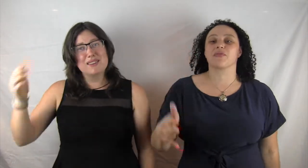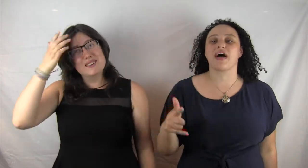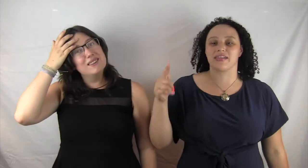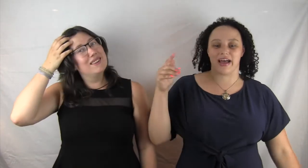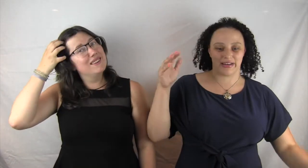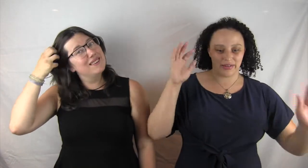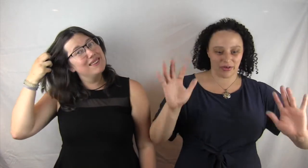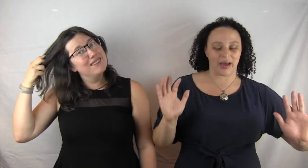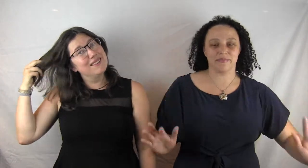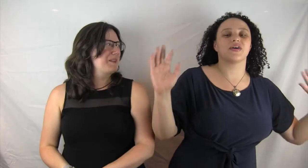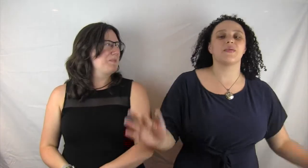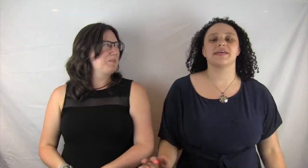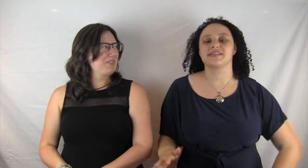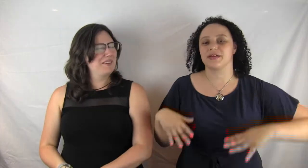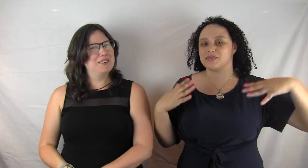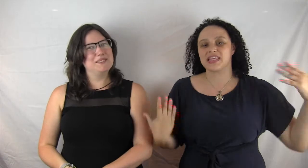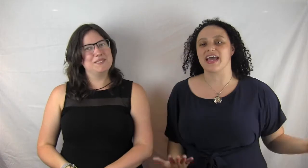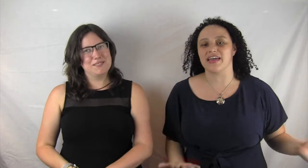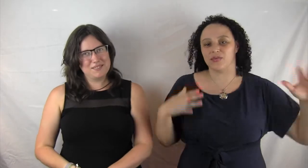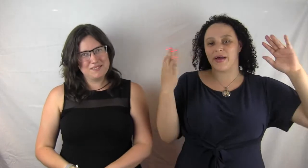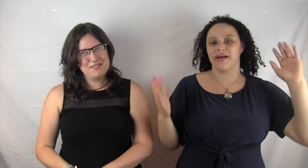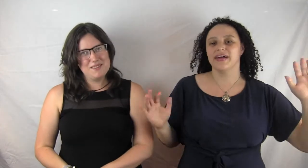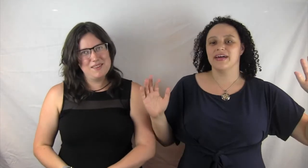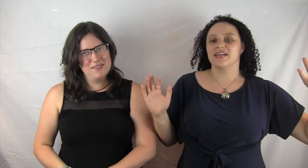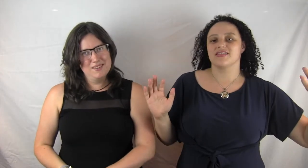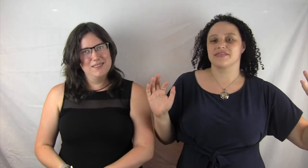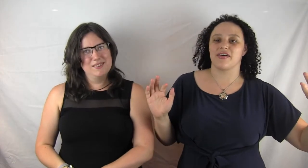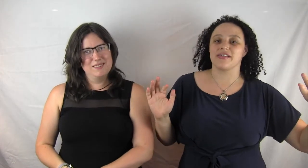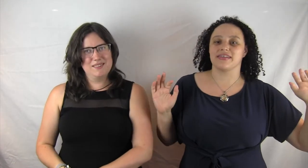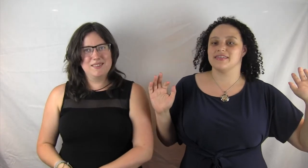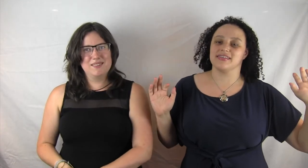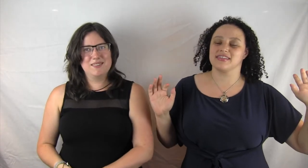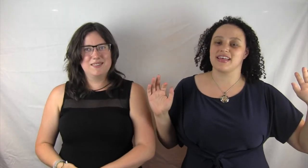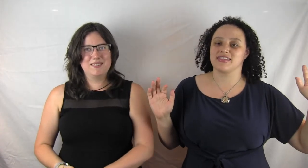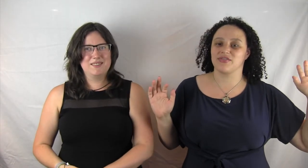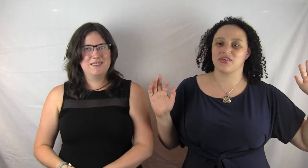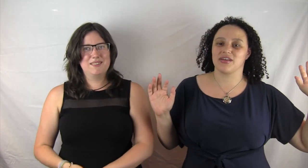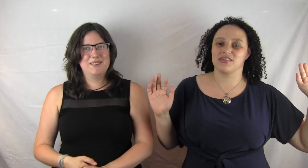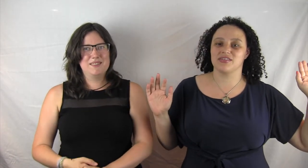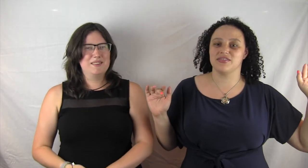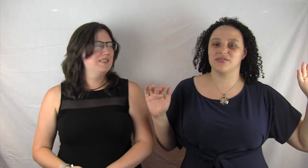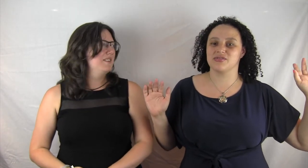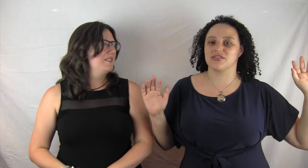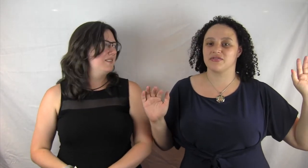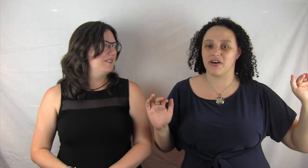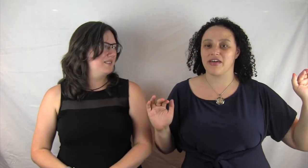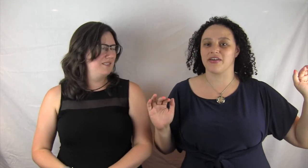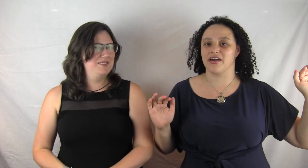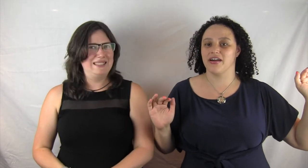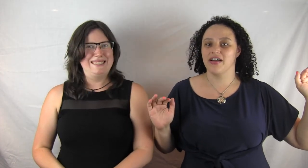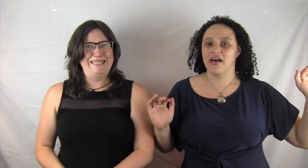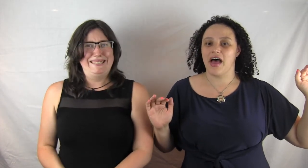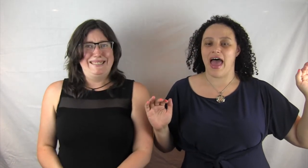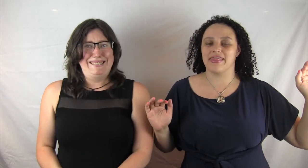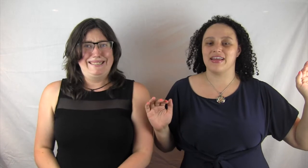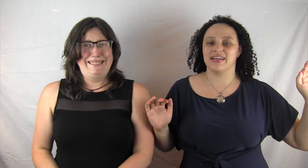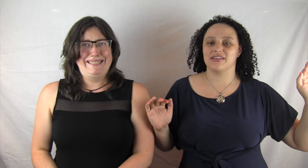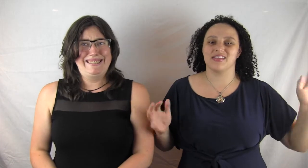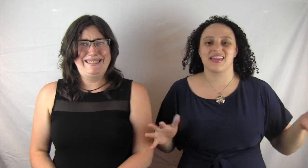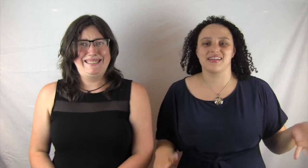plot line. Okay. So we skip to the end where Scarlet has successfully seduced her father. And then he, then